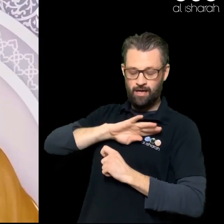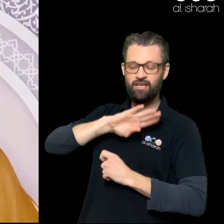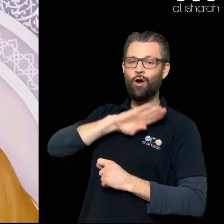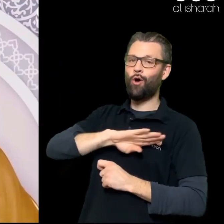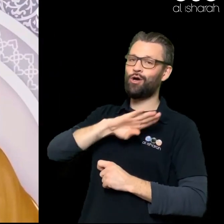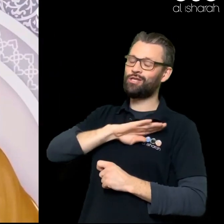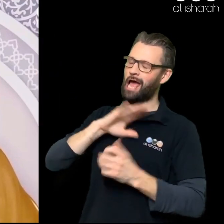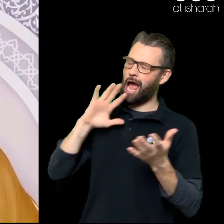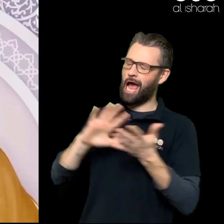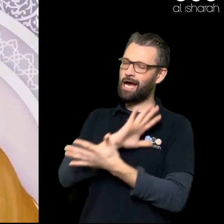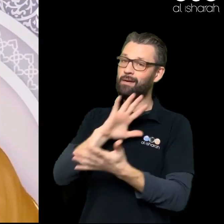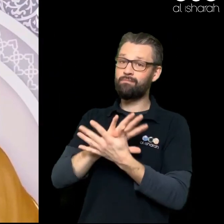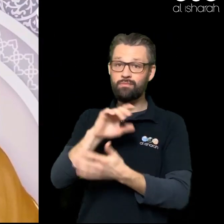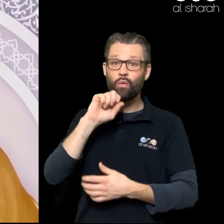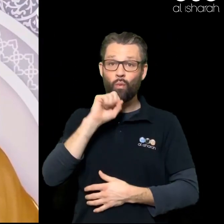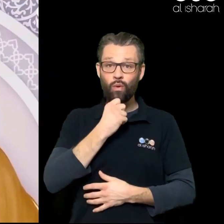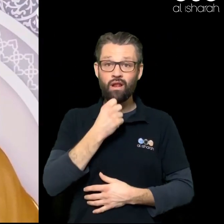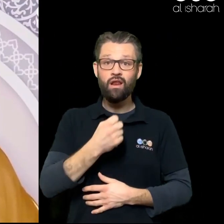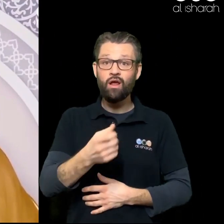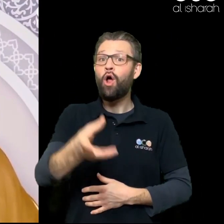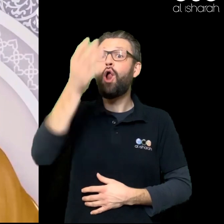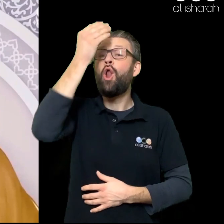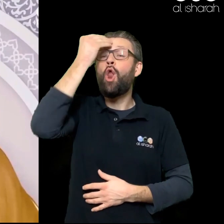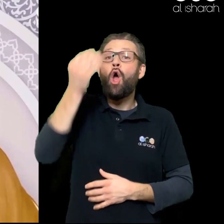Nothing will happen except by the will of Allah